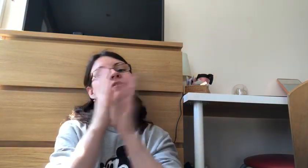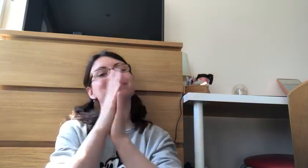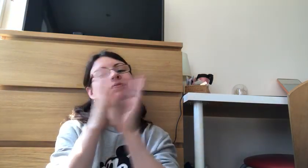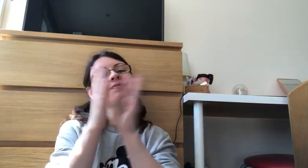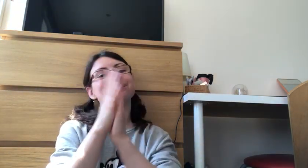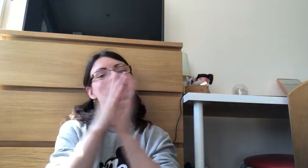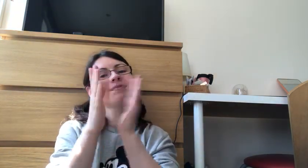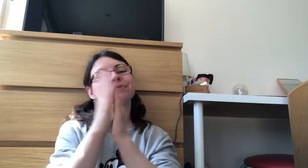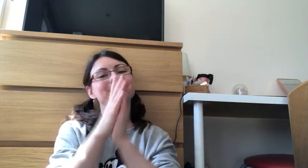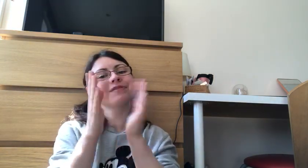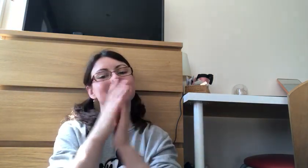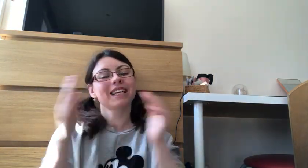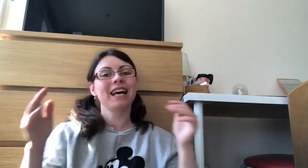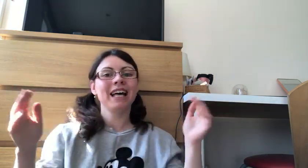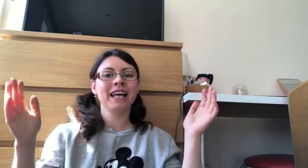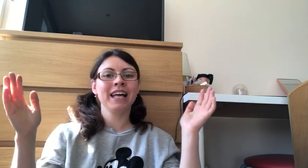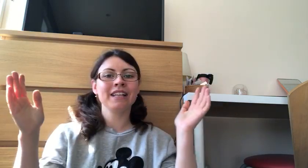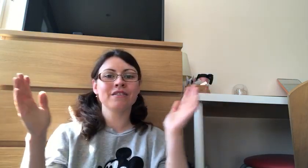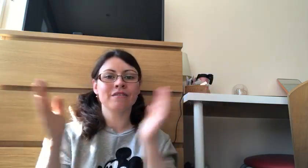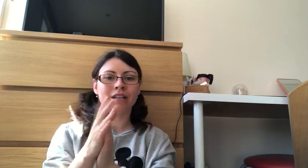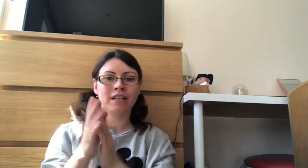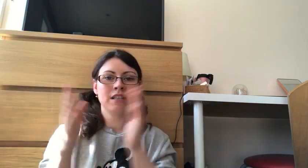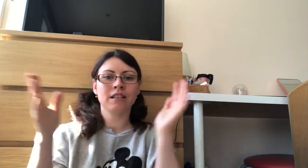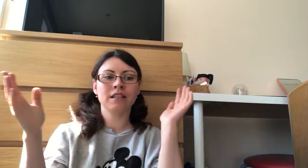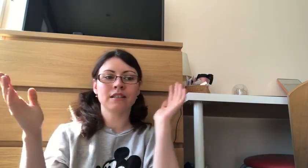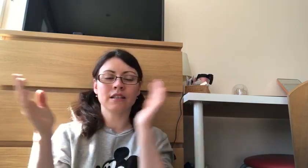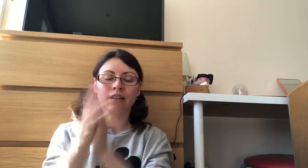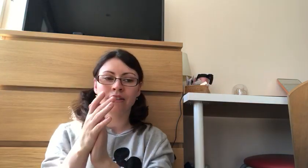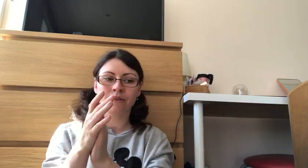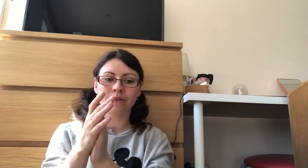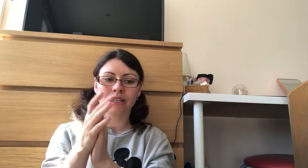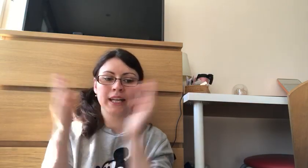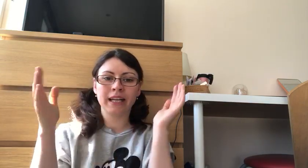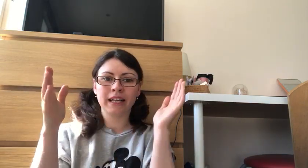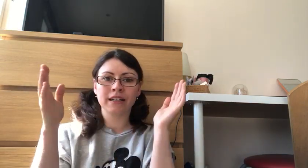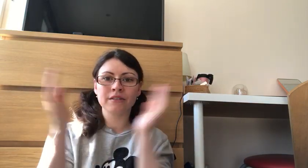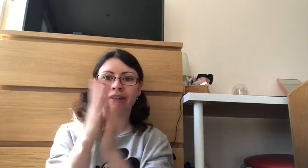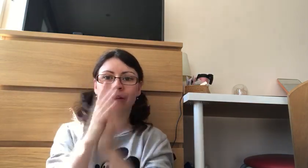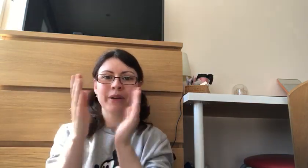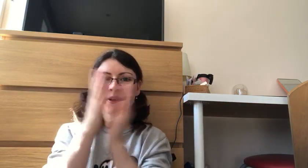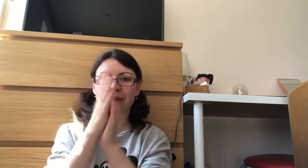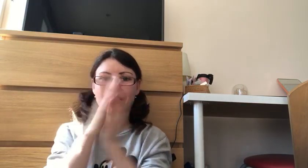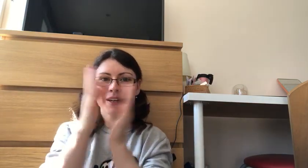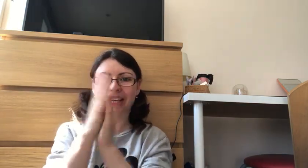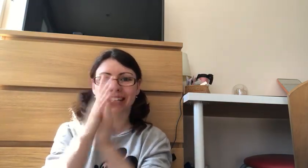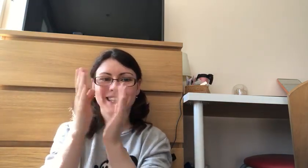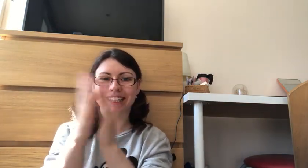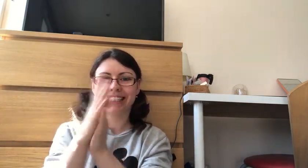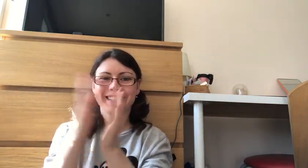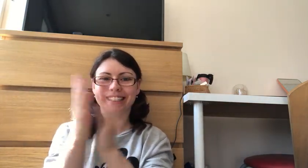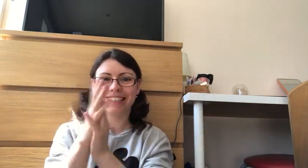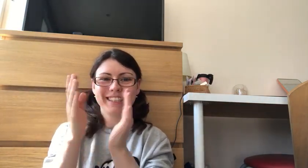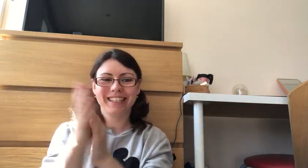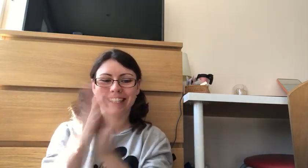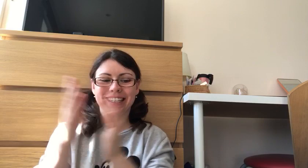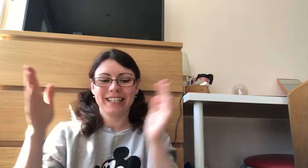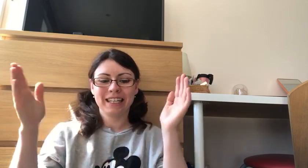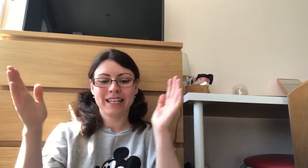and really slow and really quick quick quick quick and